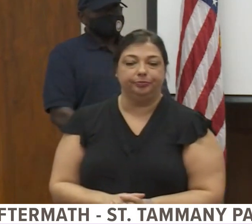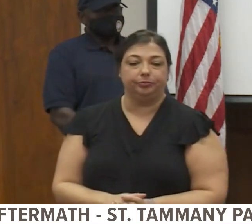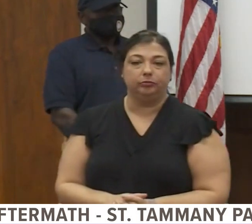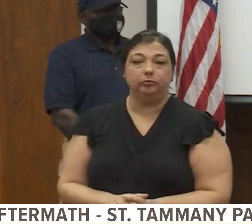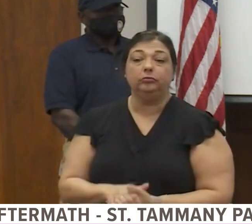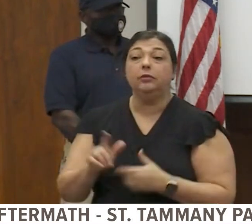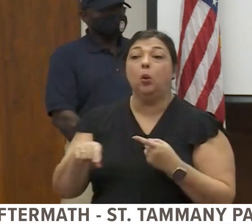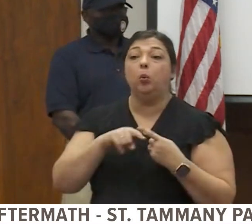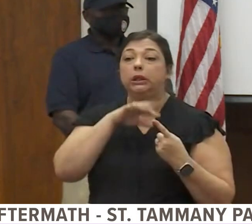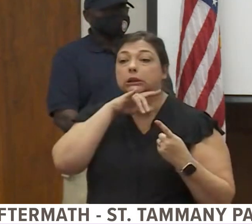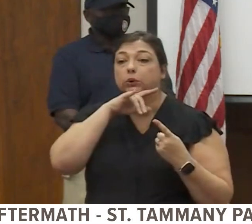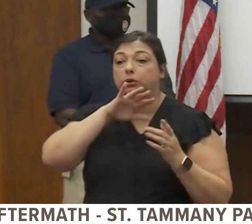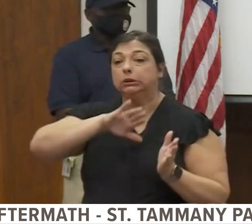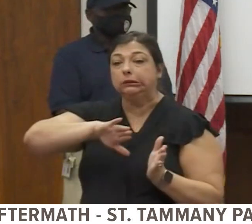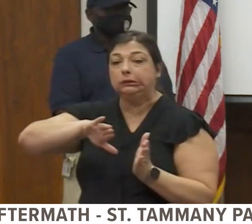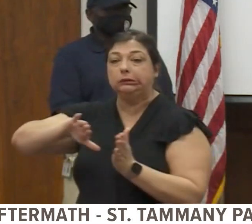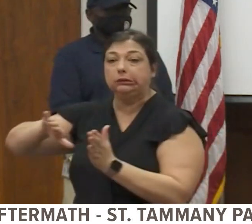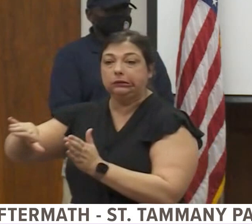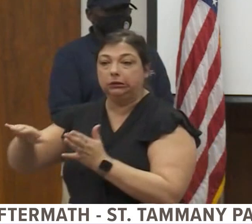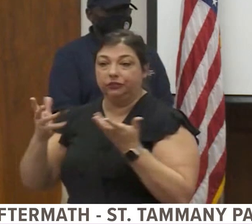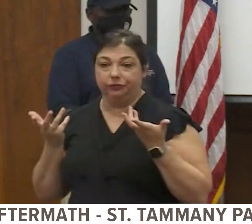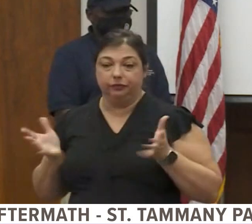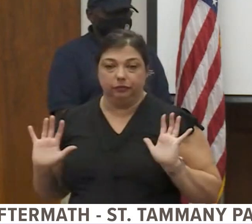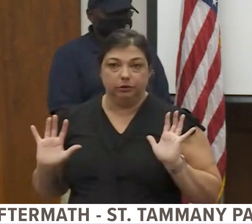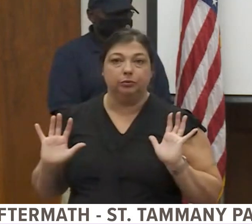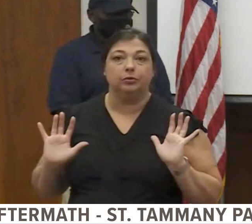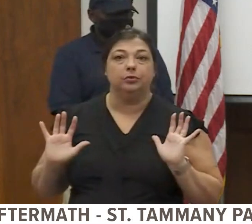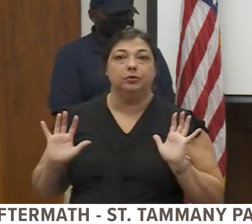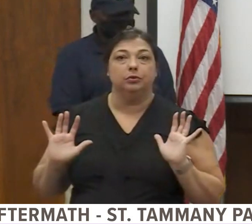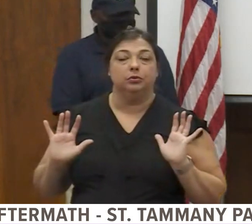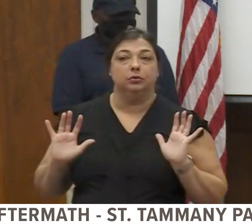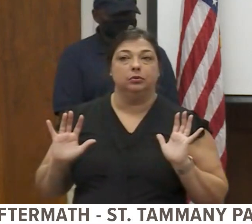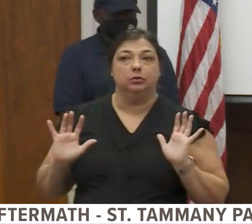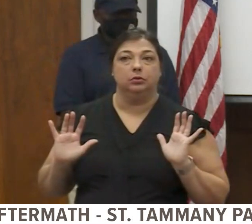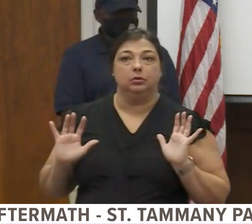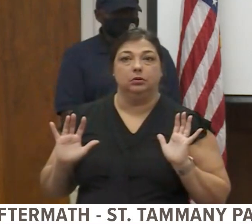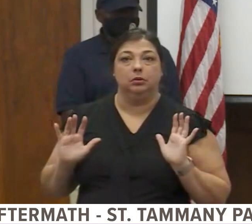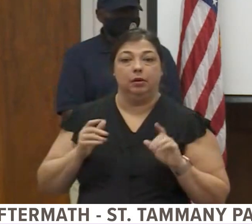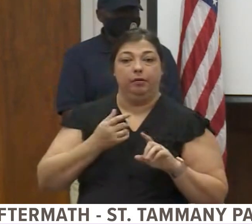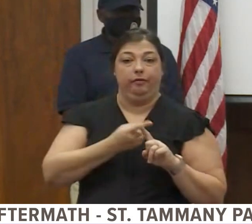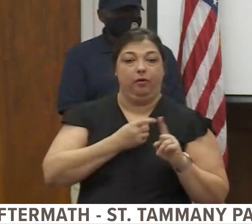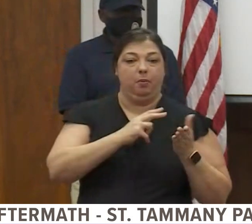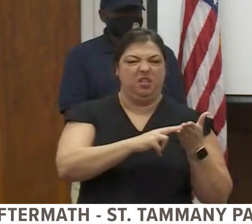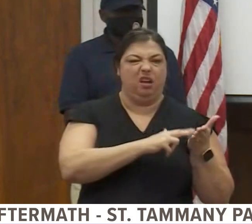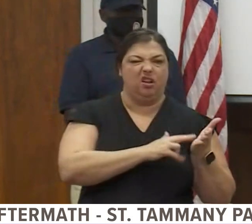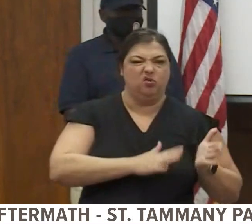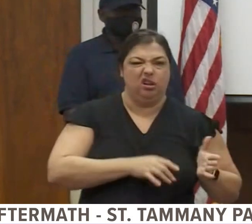Once the debris is pushed to the side by the push contractor,